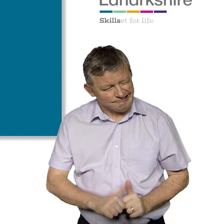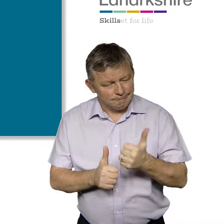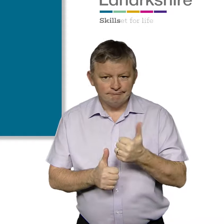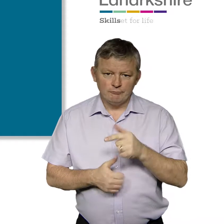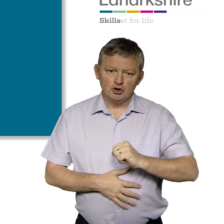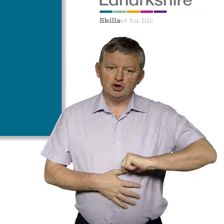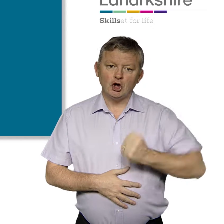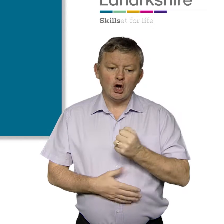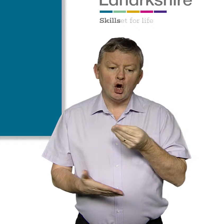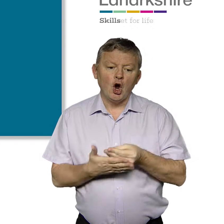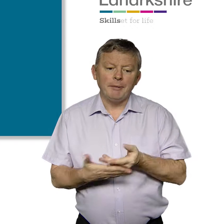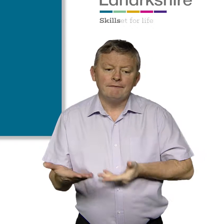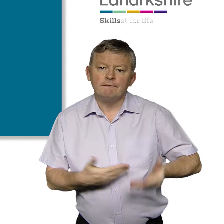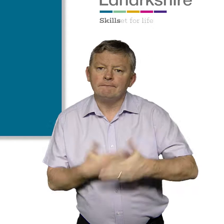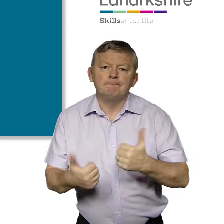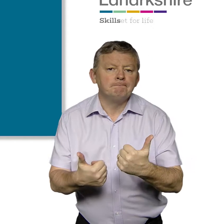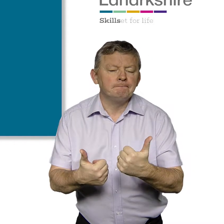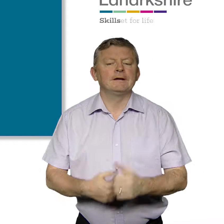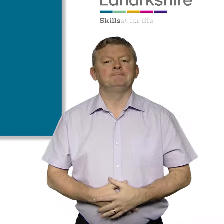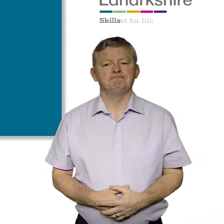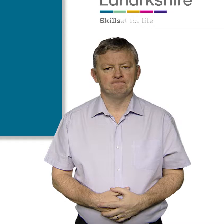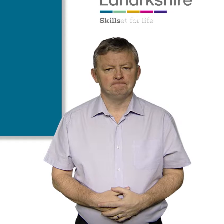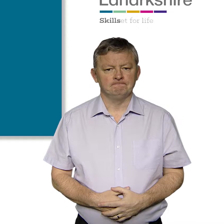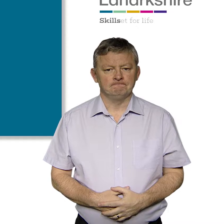their potential and improve Scotland's economic performance.